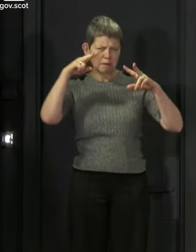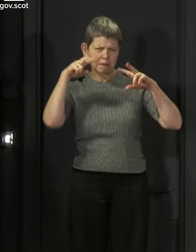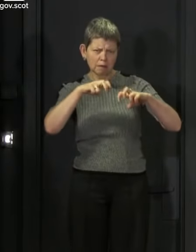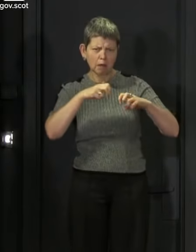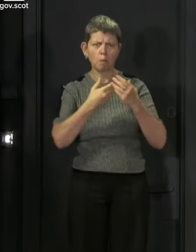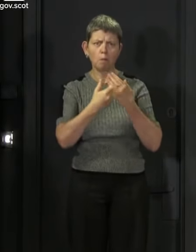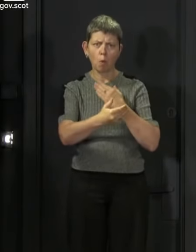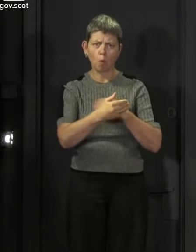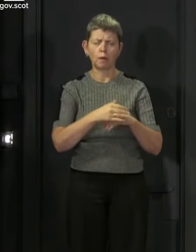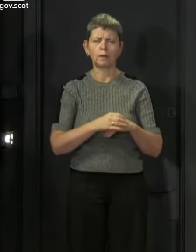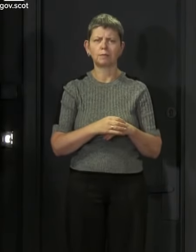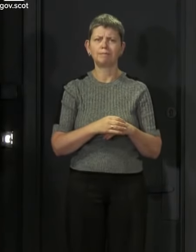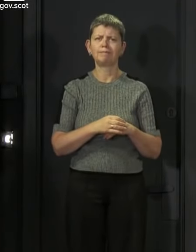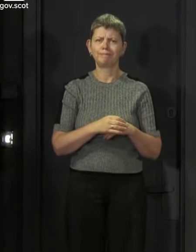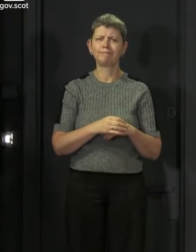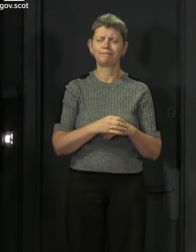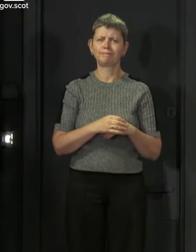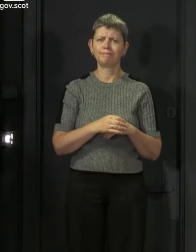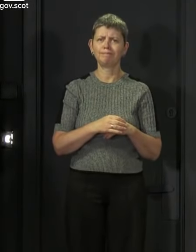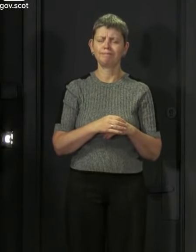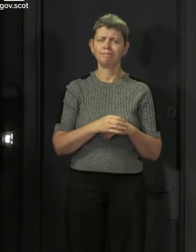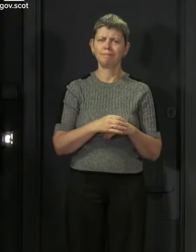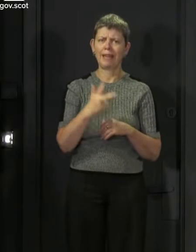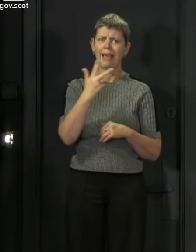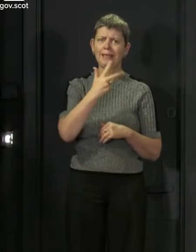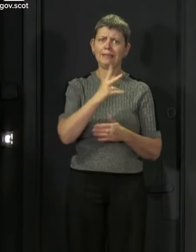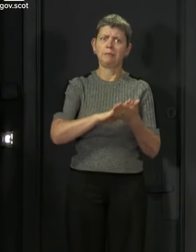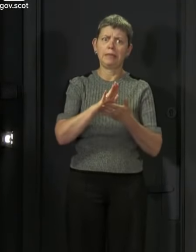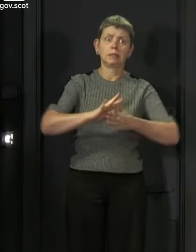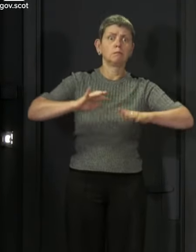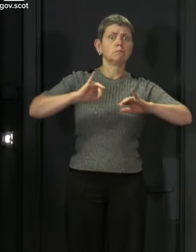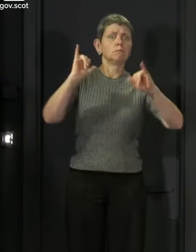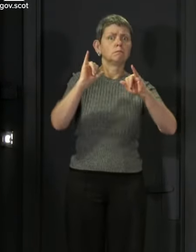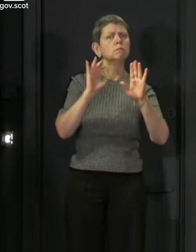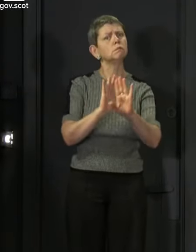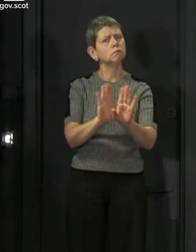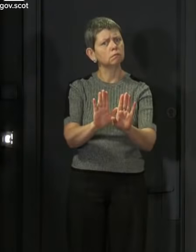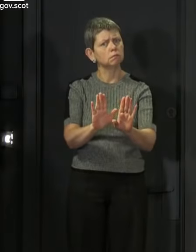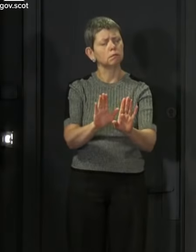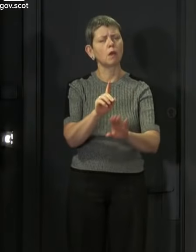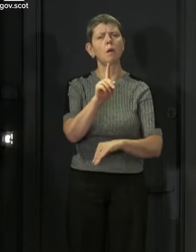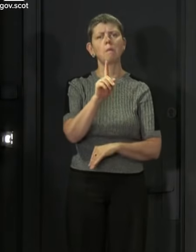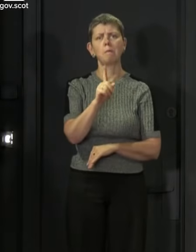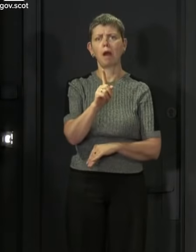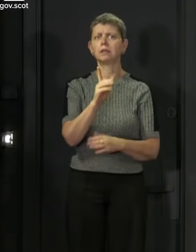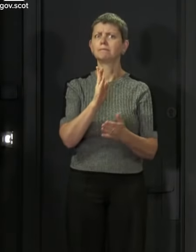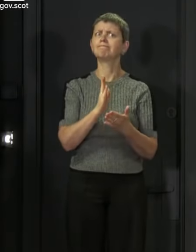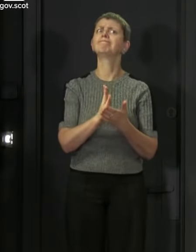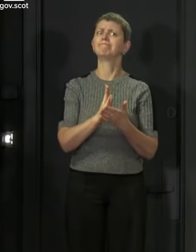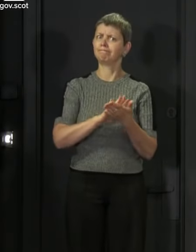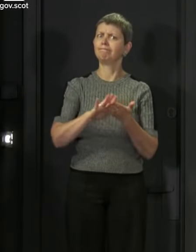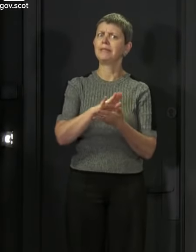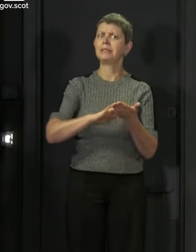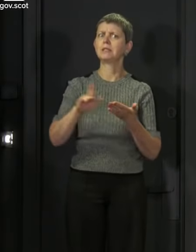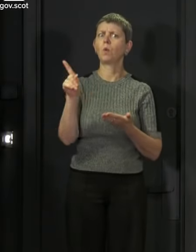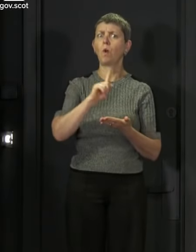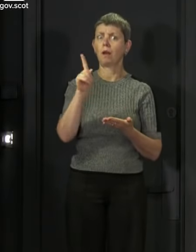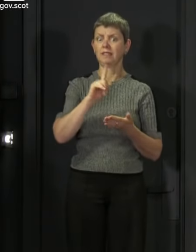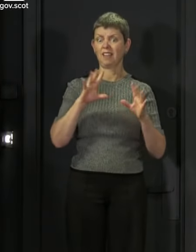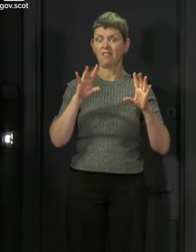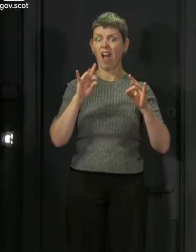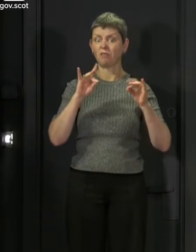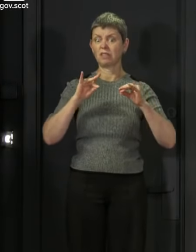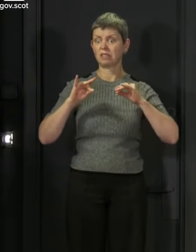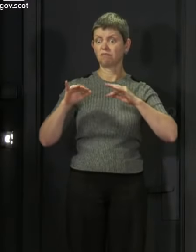closely today. And while we shouldn't jump to any conclusions, there's no reason for us to do that yet, I think it is a sharp reminder to all of us that this